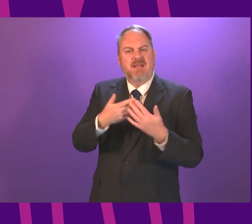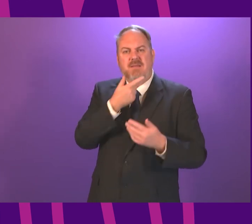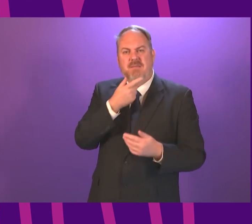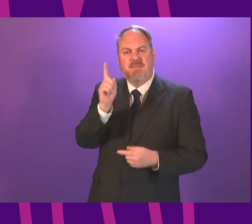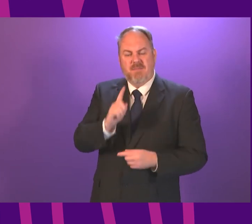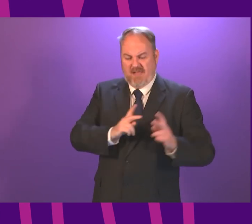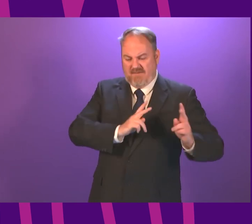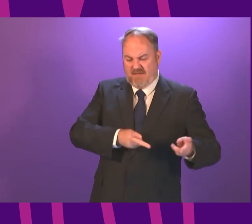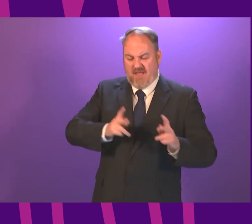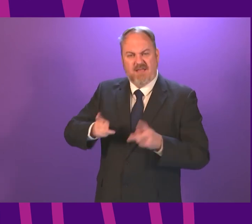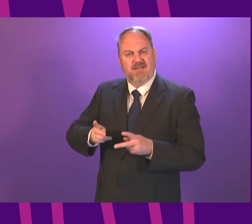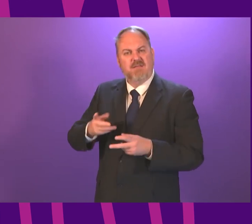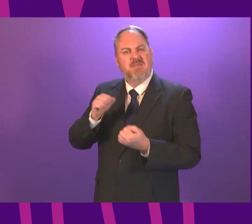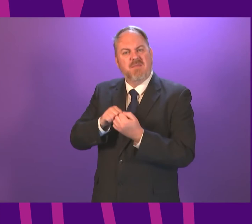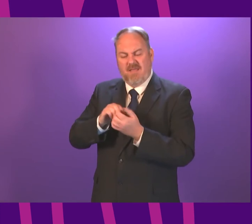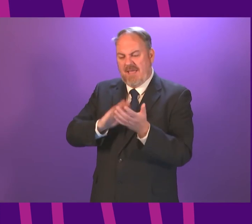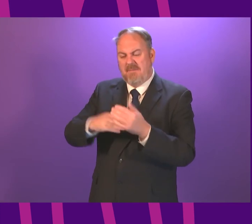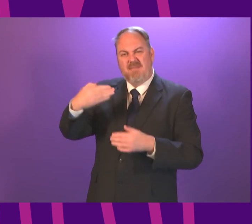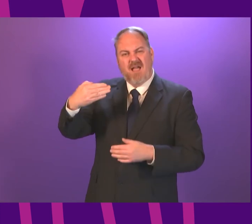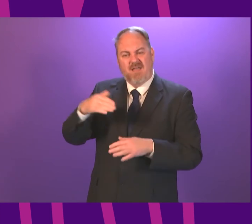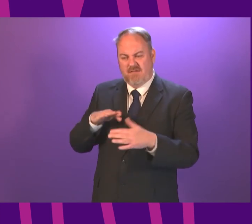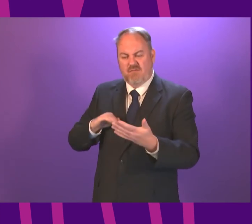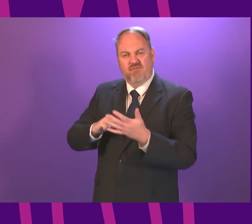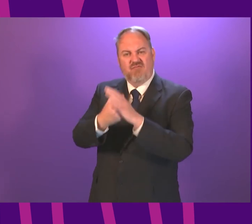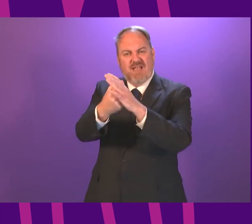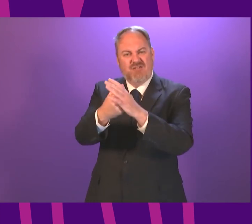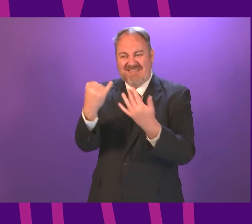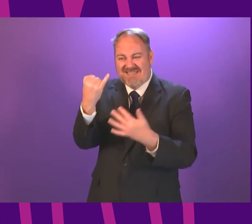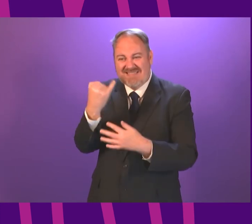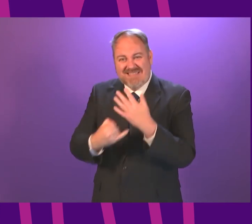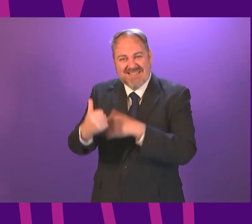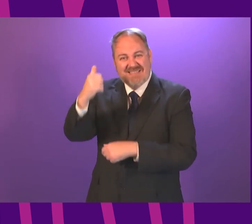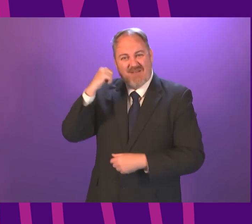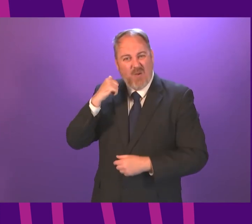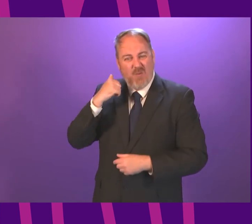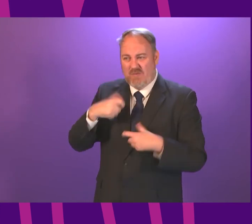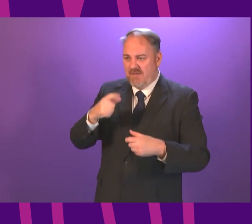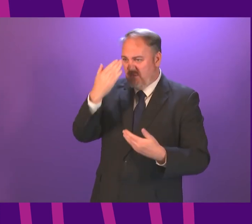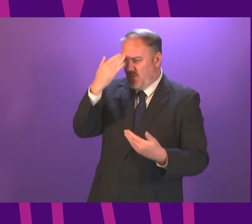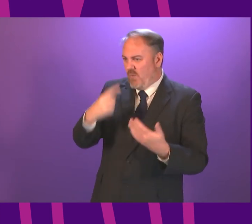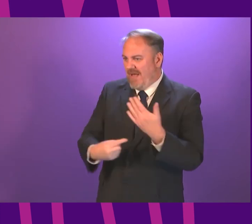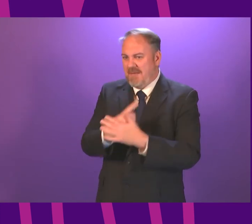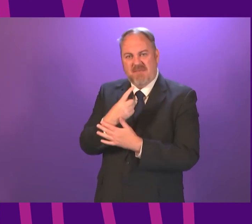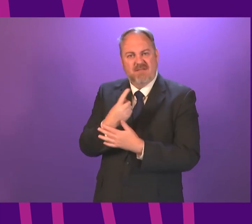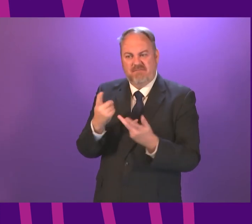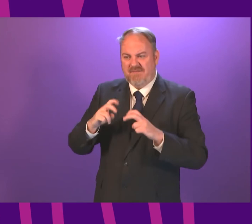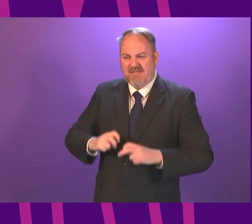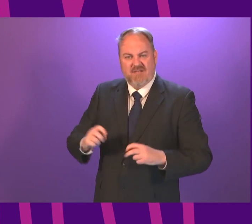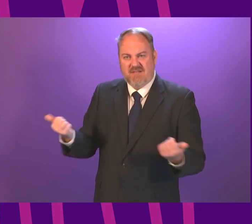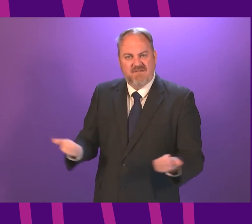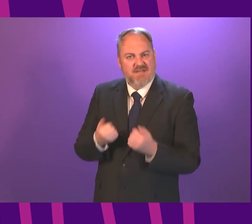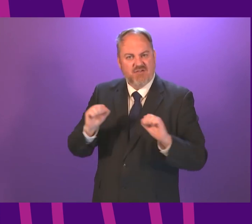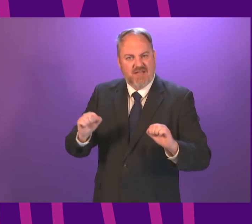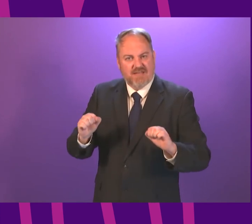on the M9 six years ago. And after the landmark vote in this Parliament in March we need change to ensure that those